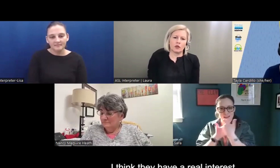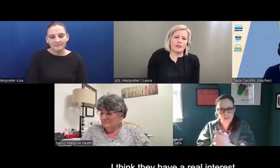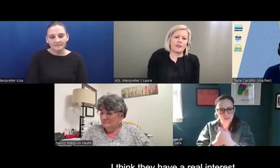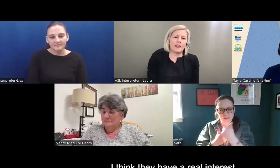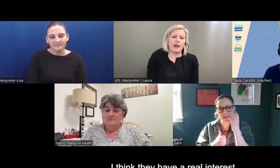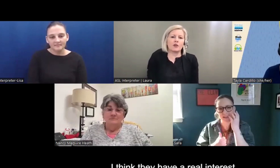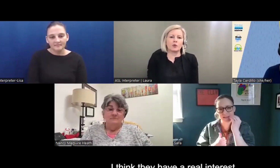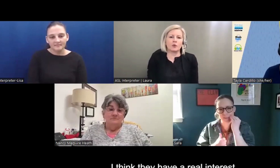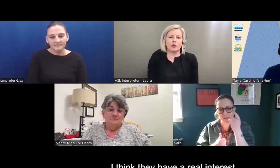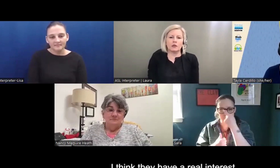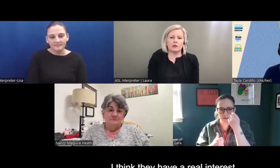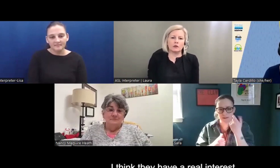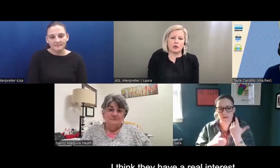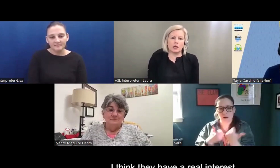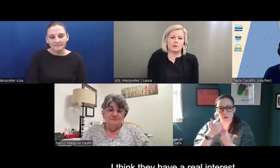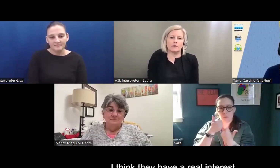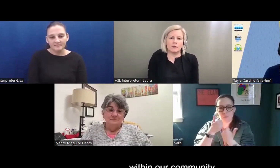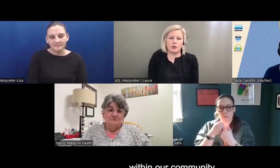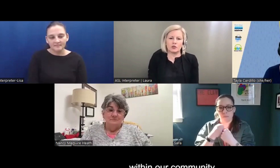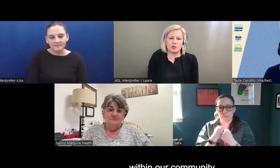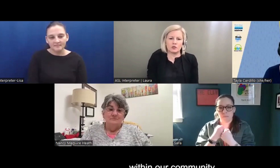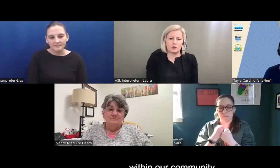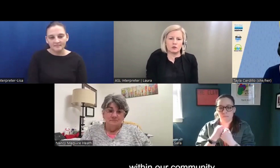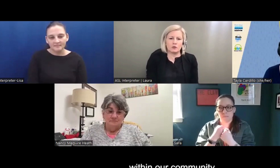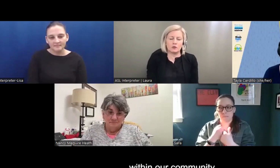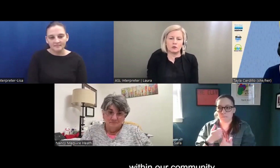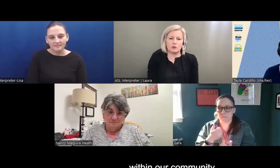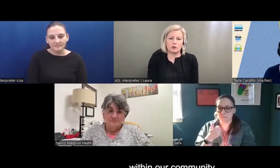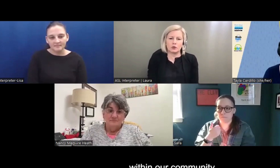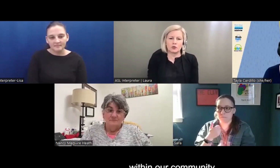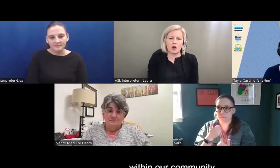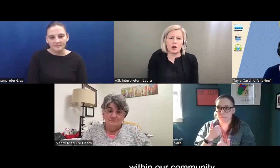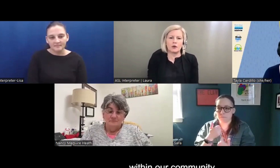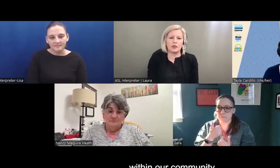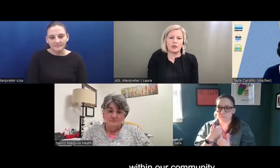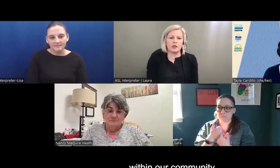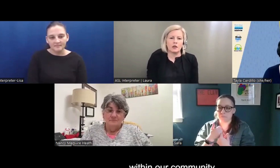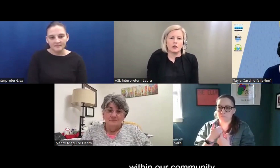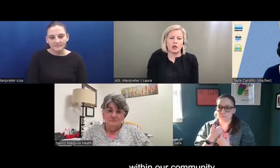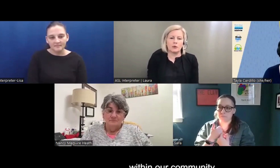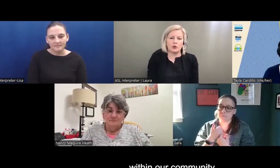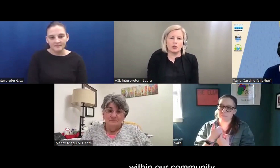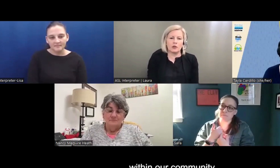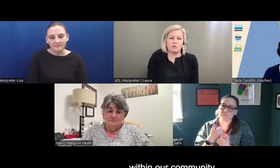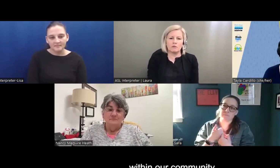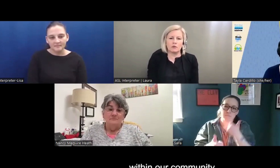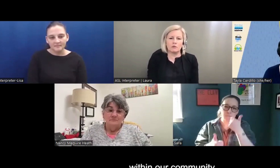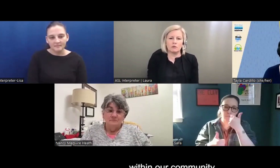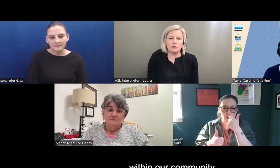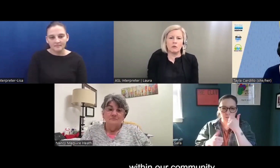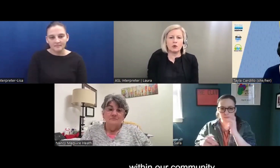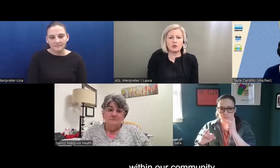I think they have a real, um, interest or draw within our community.